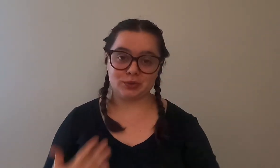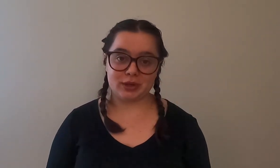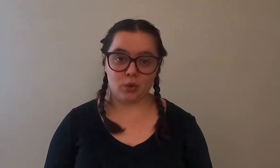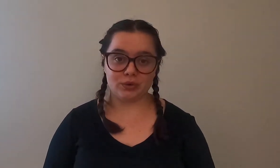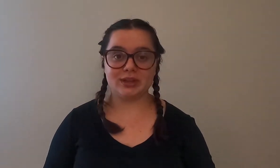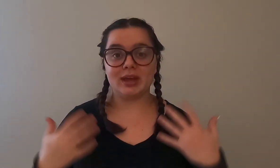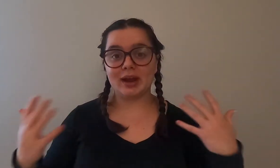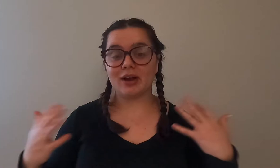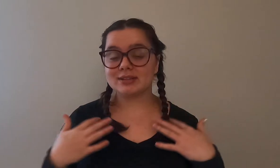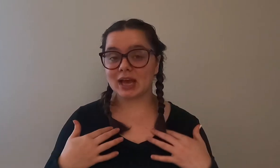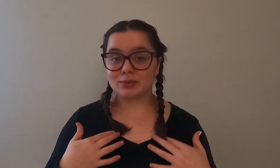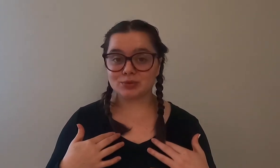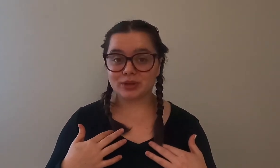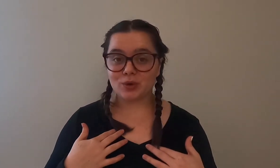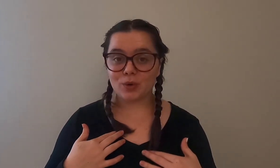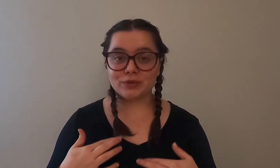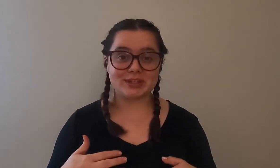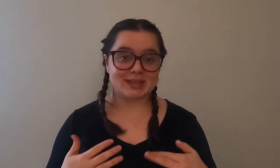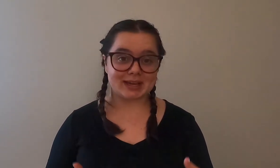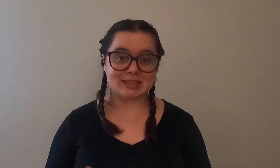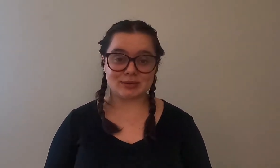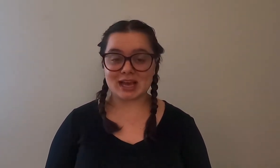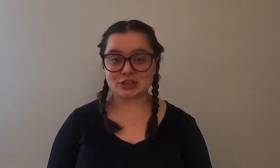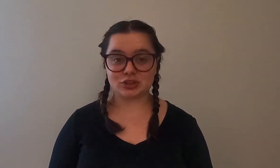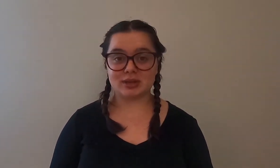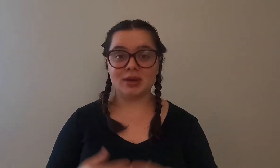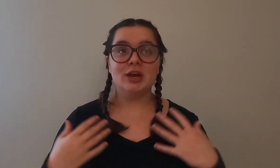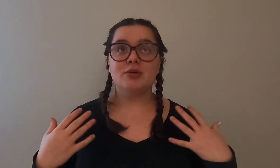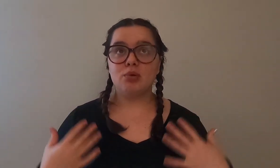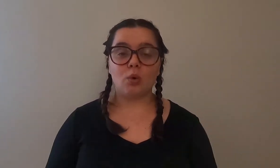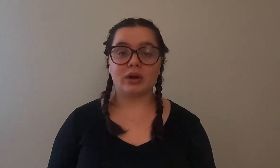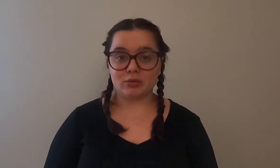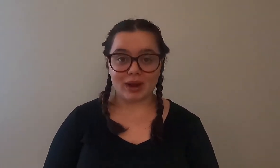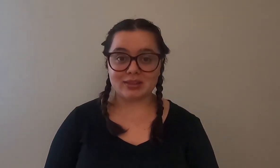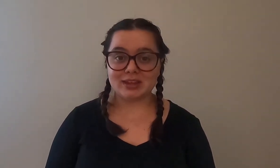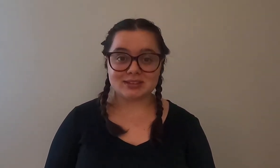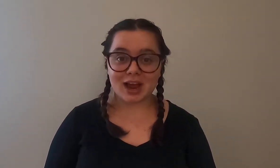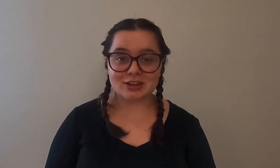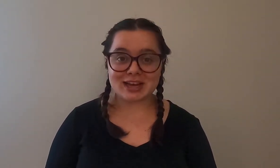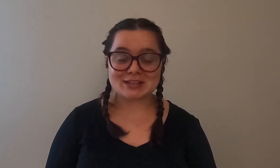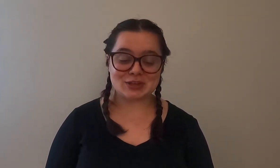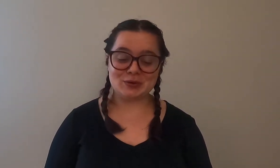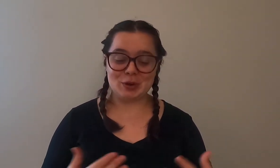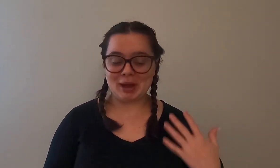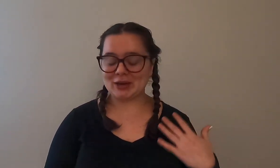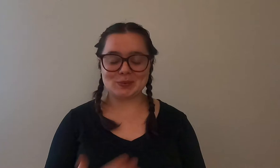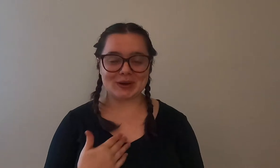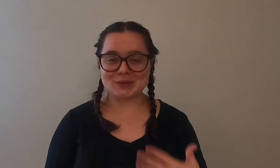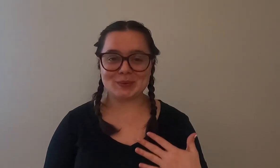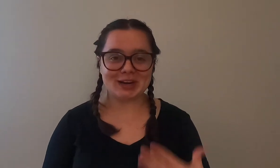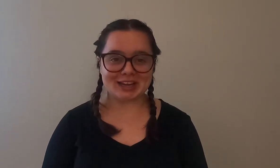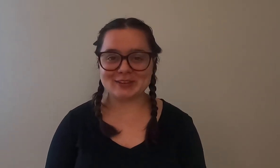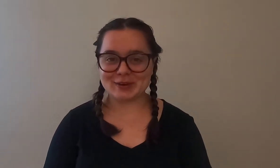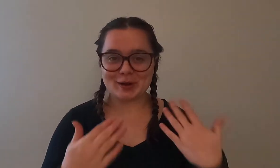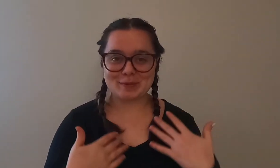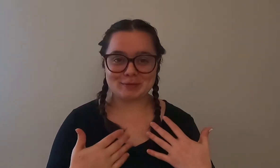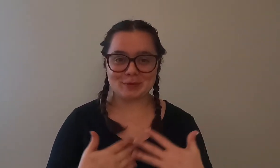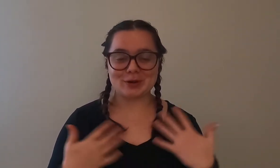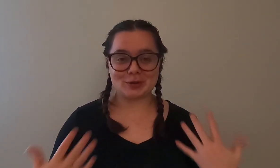is really cold and the air outside was really cold the second day was actually pouring rain the entire day so no matter where you were in the water above the water you